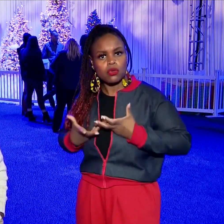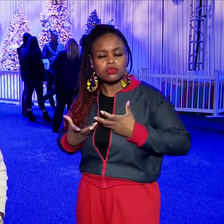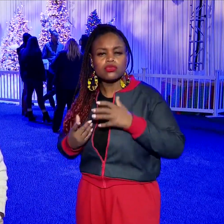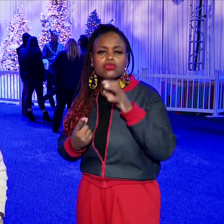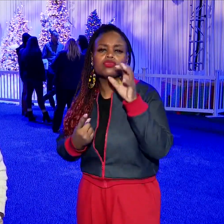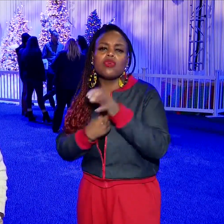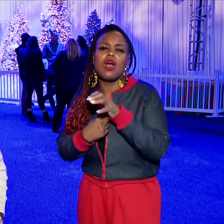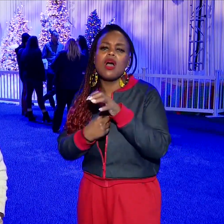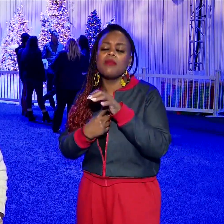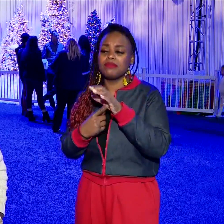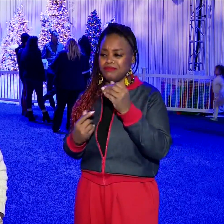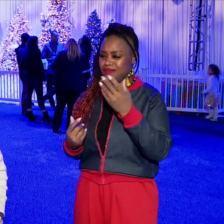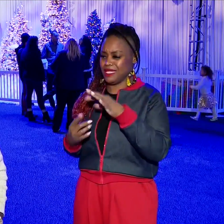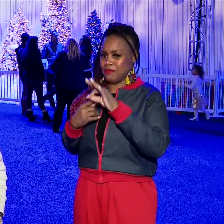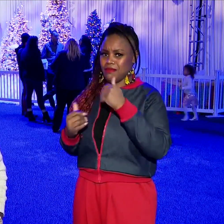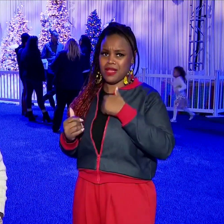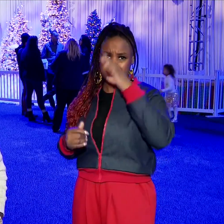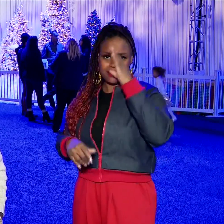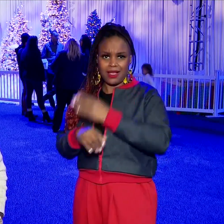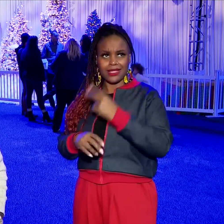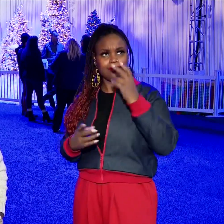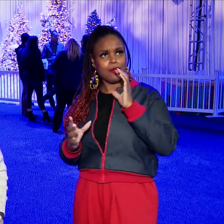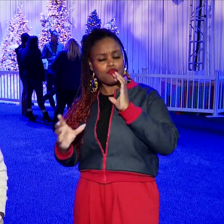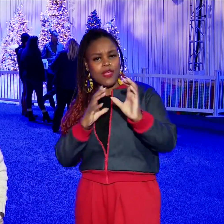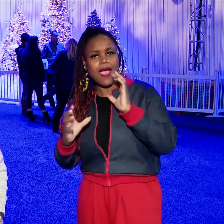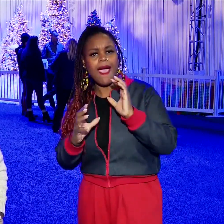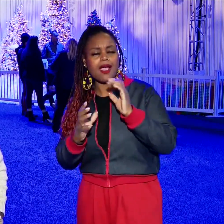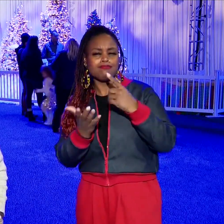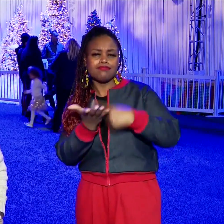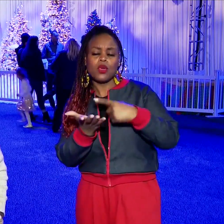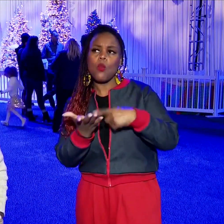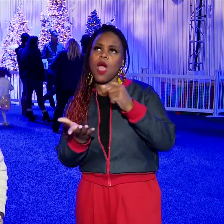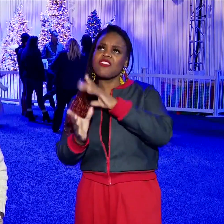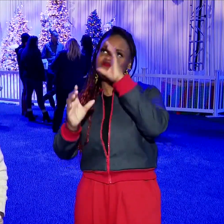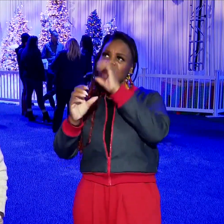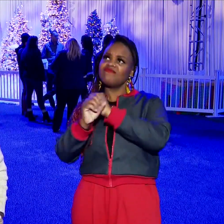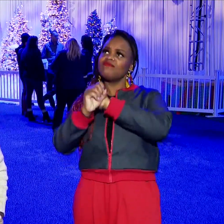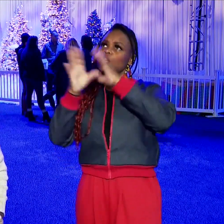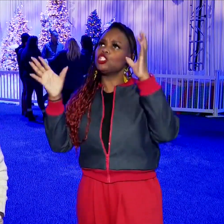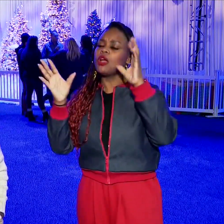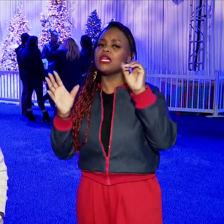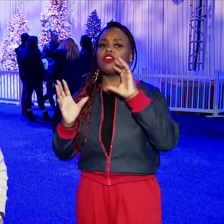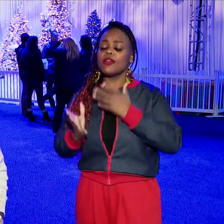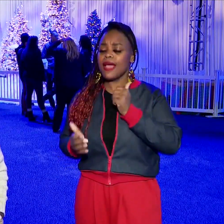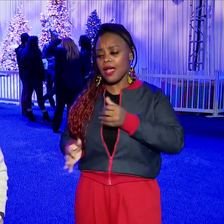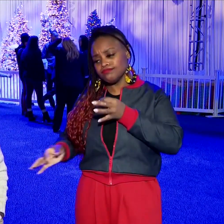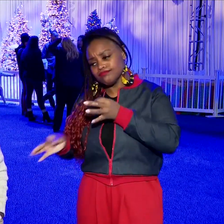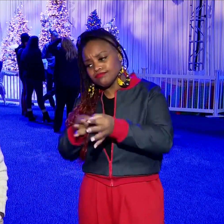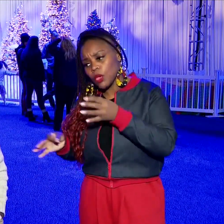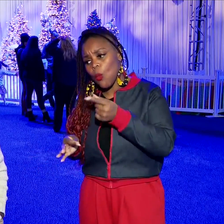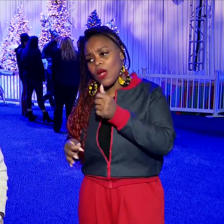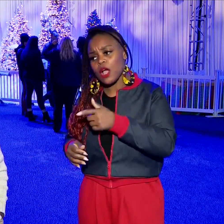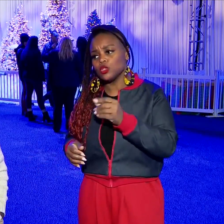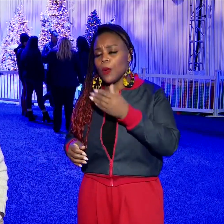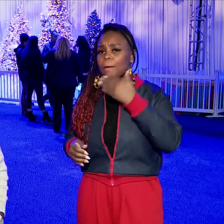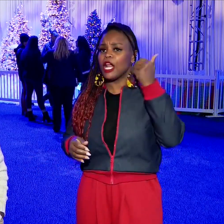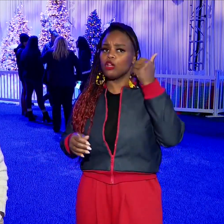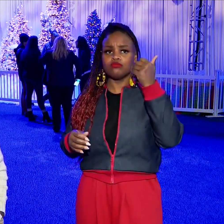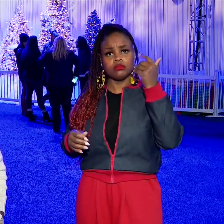And that's very wonderful, especially for my son to be able to communicate and have that vision of the memory of